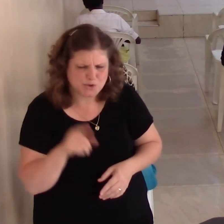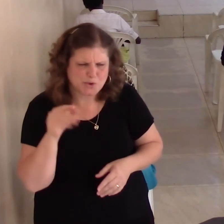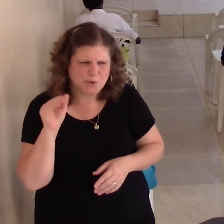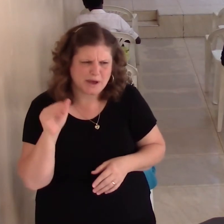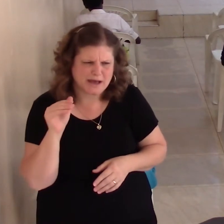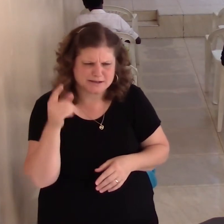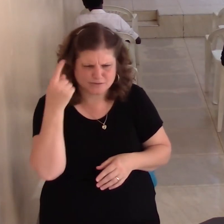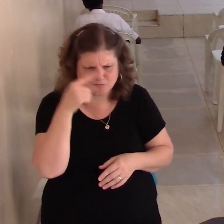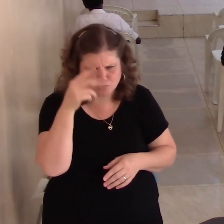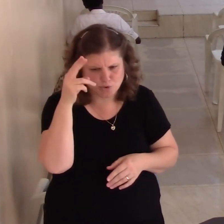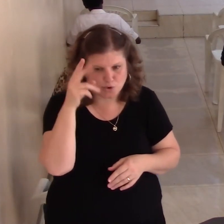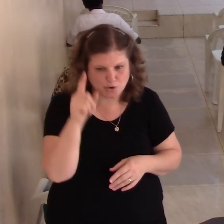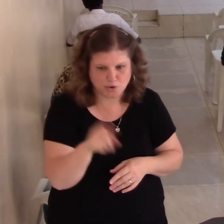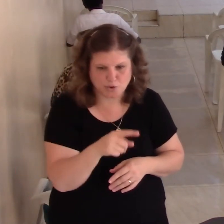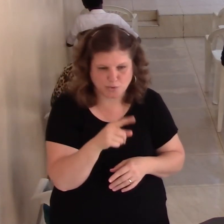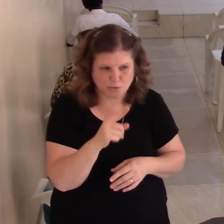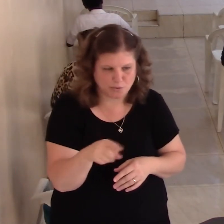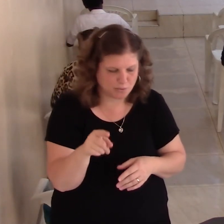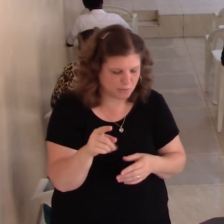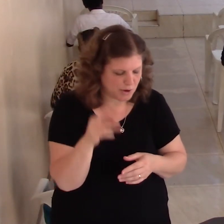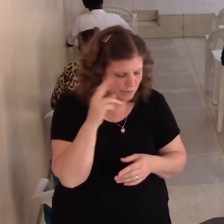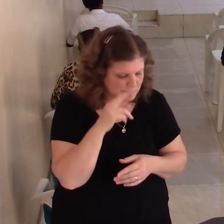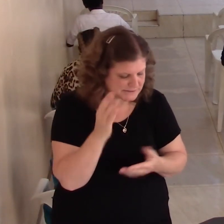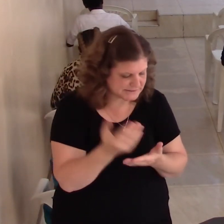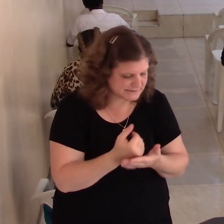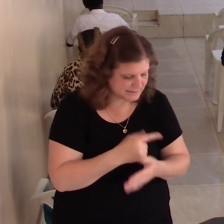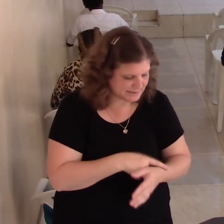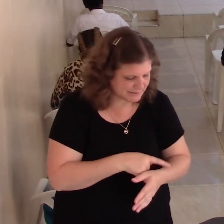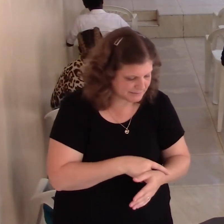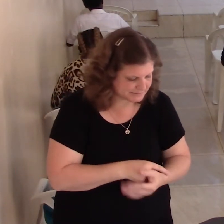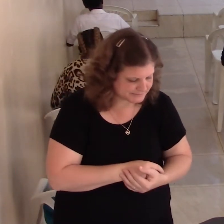your lust. What do you pray for?